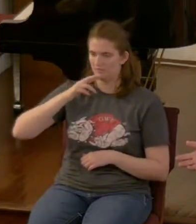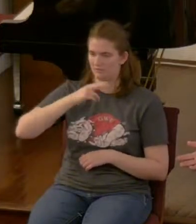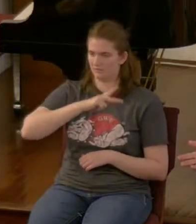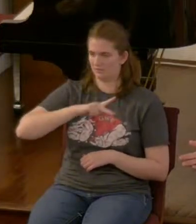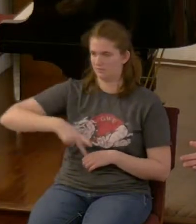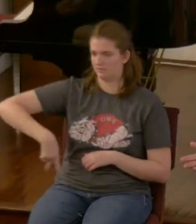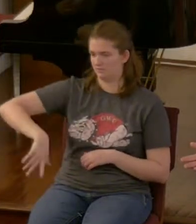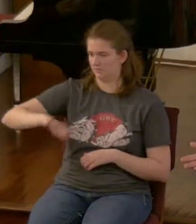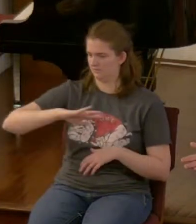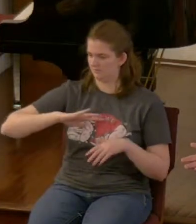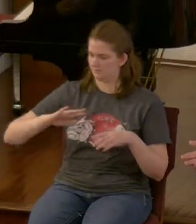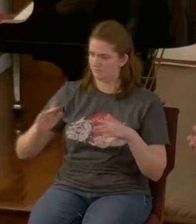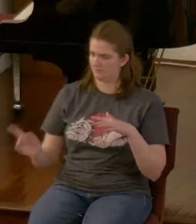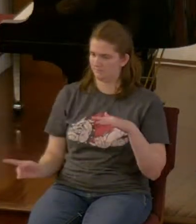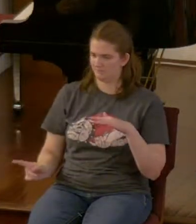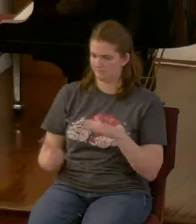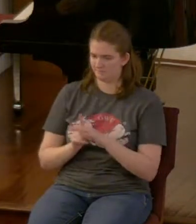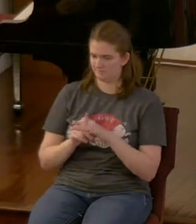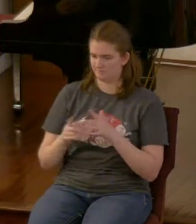as well